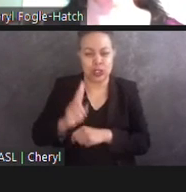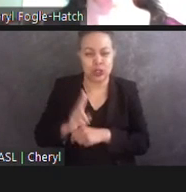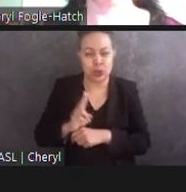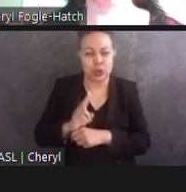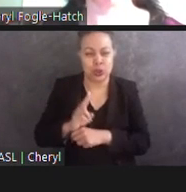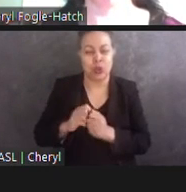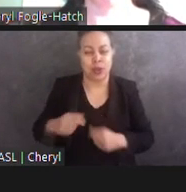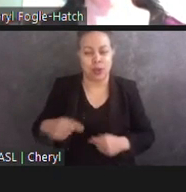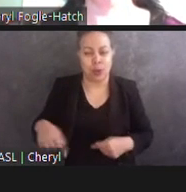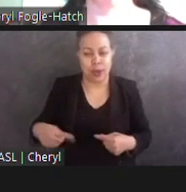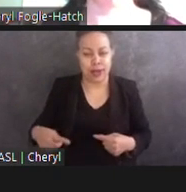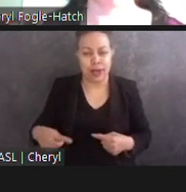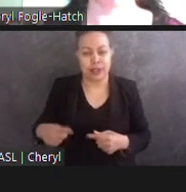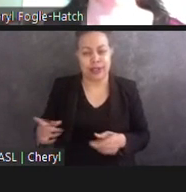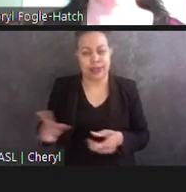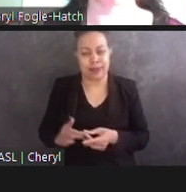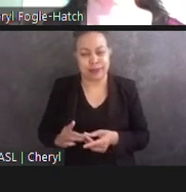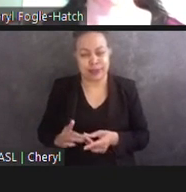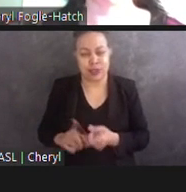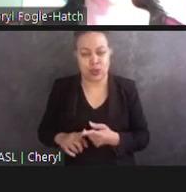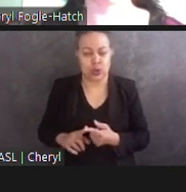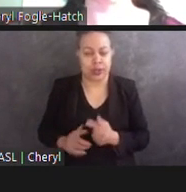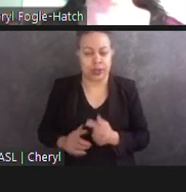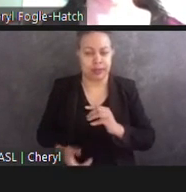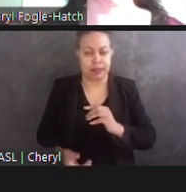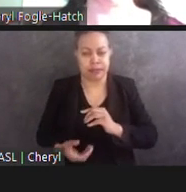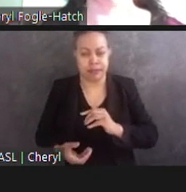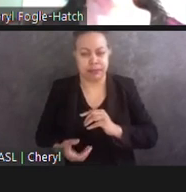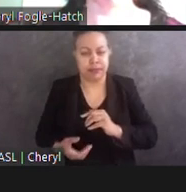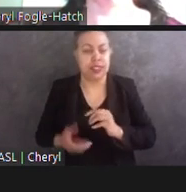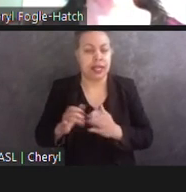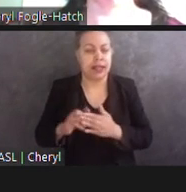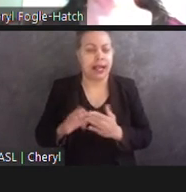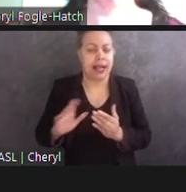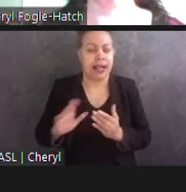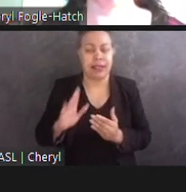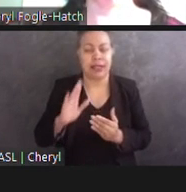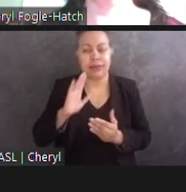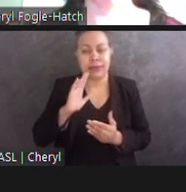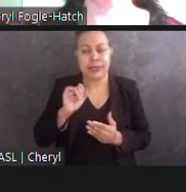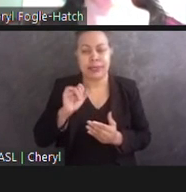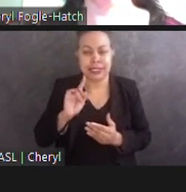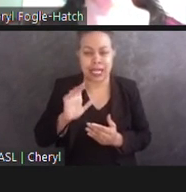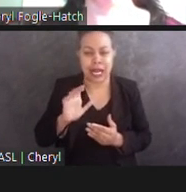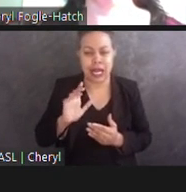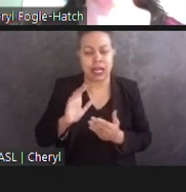affixed to the bottom. Stock photo with inlay photo from autistic reality.